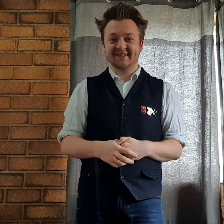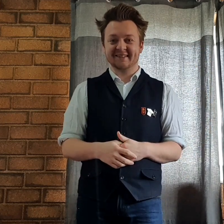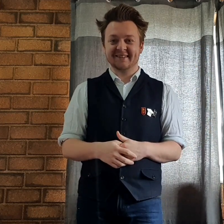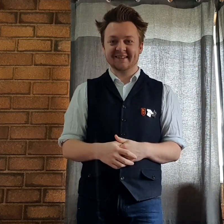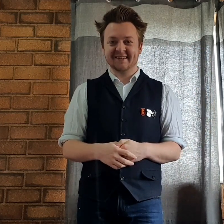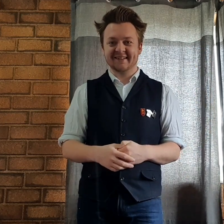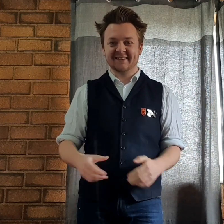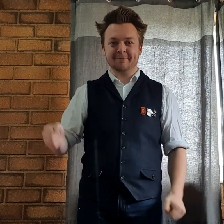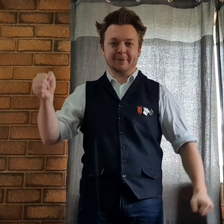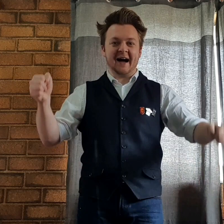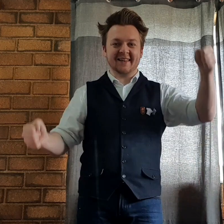Bus.